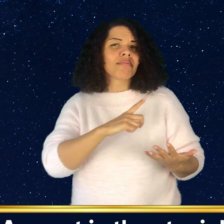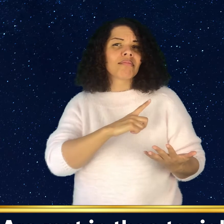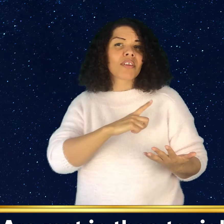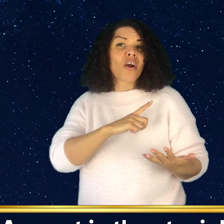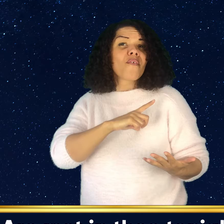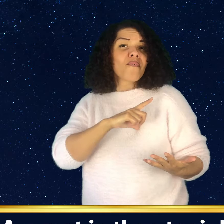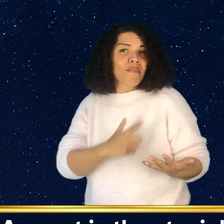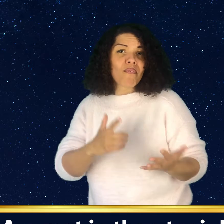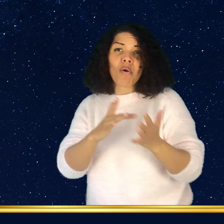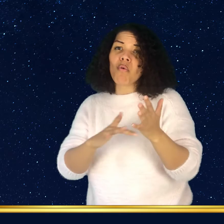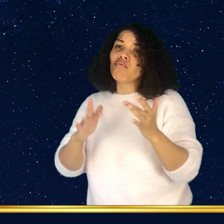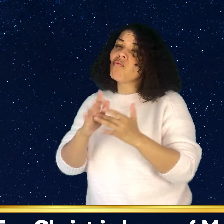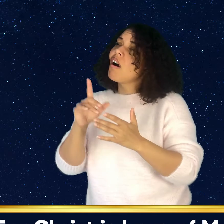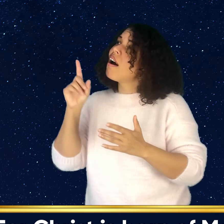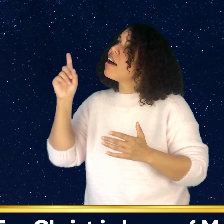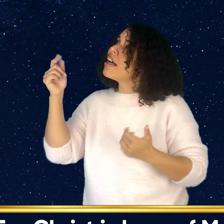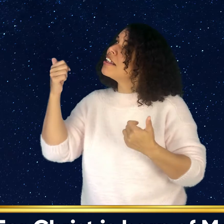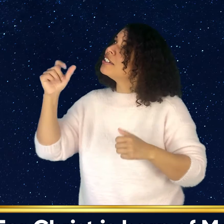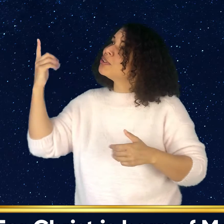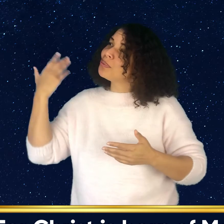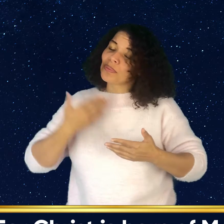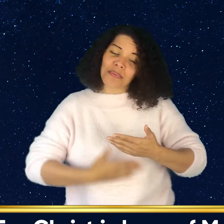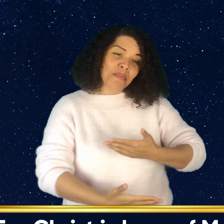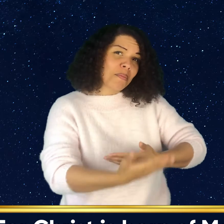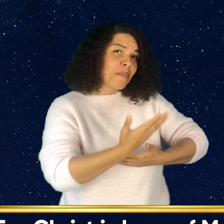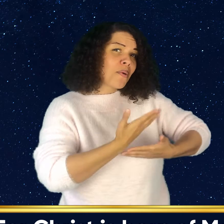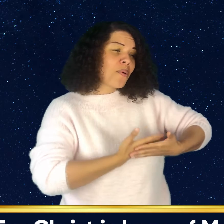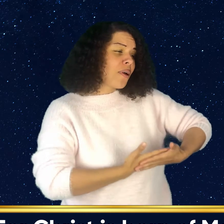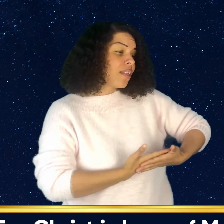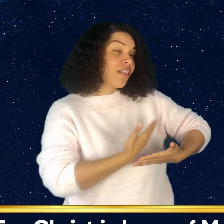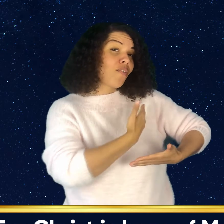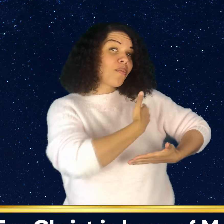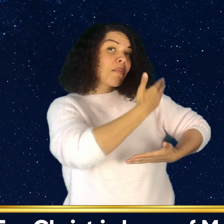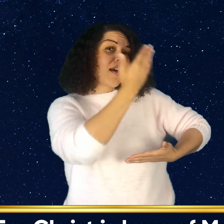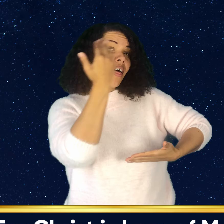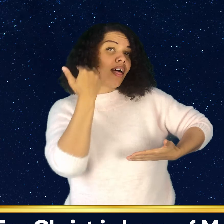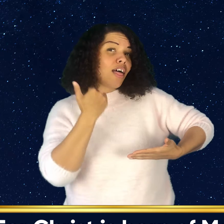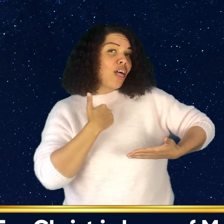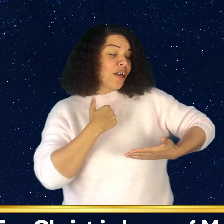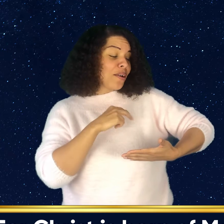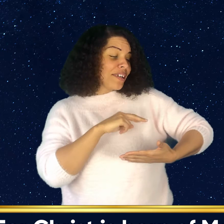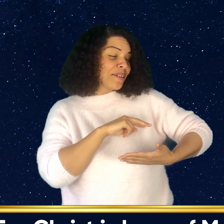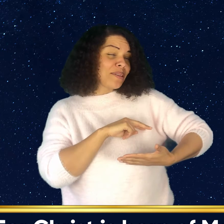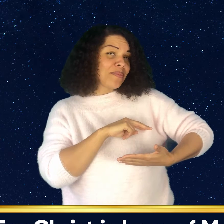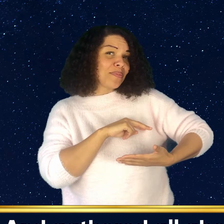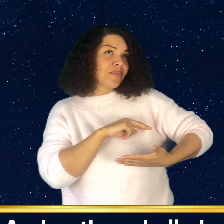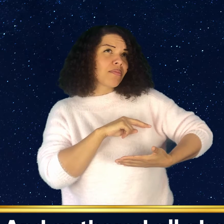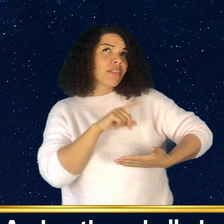For Christ is born of Mary and